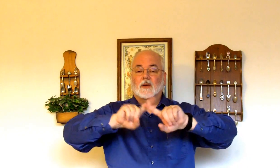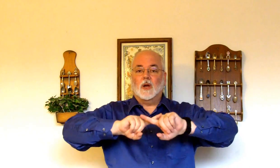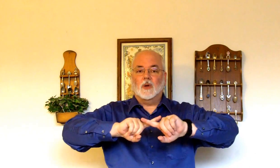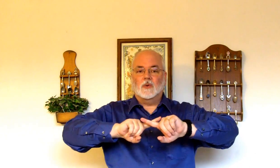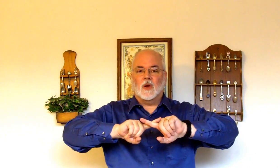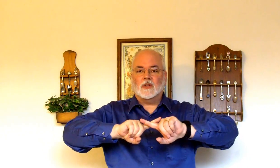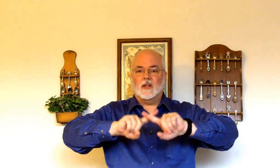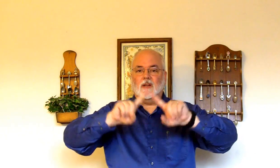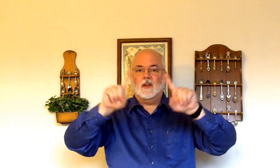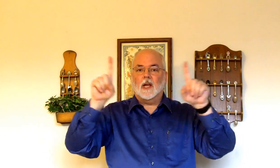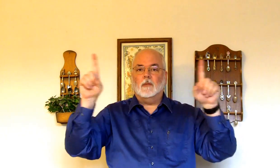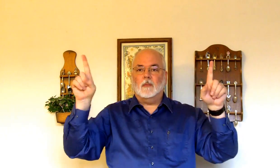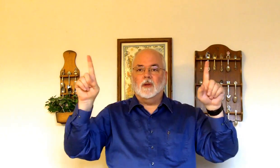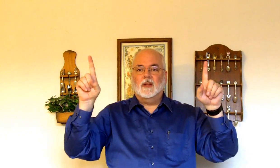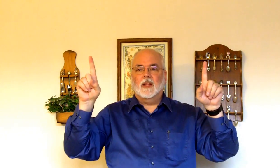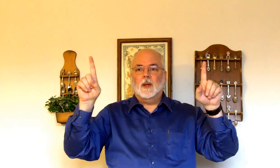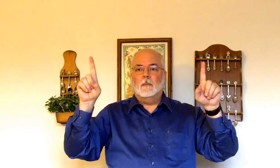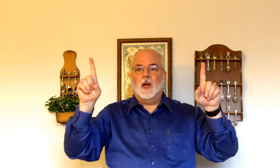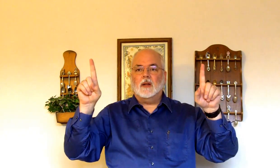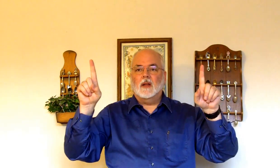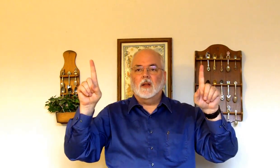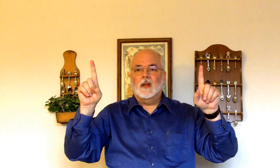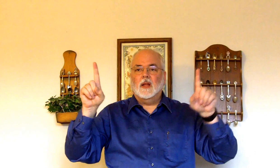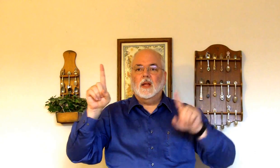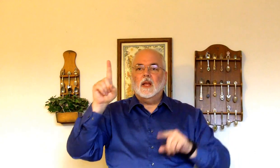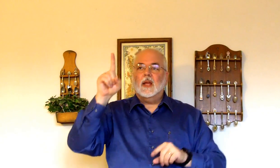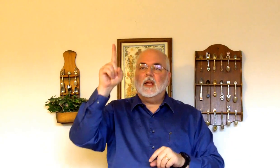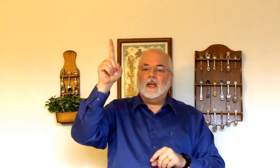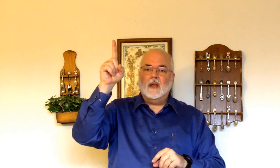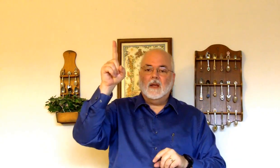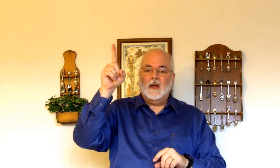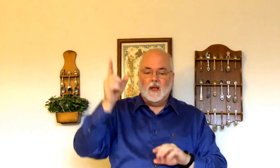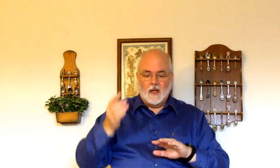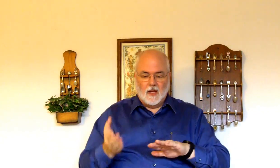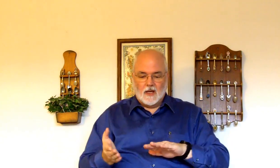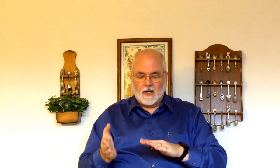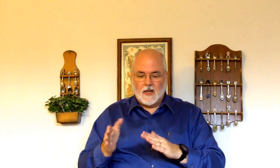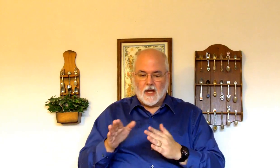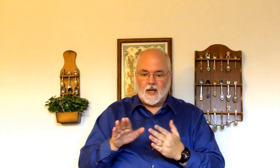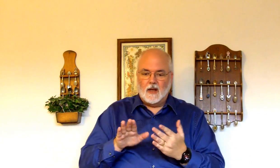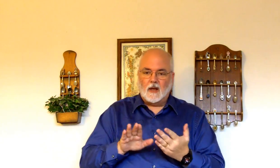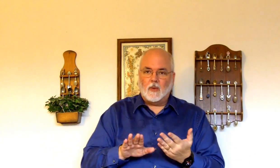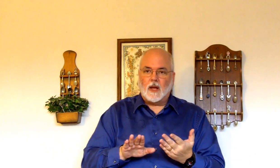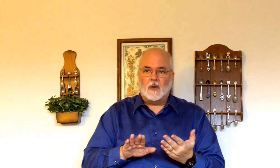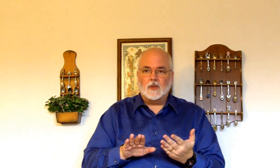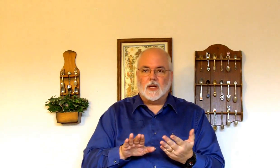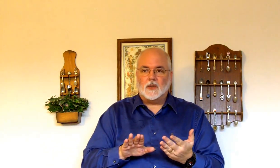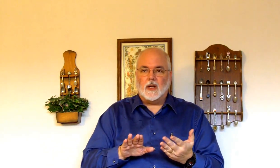Railroad crossing. You know. come up. But. He. Died. We got all those signs ready.